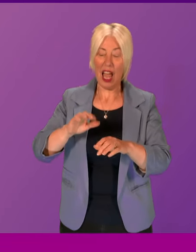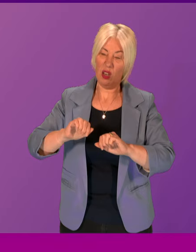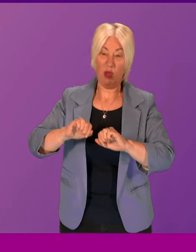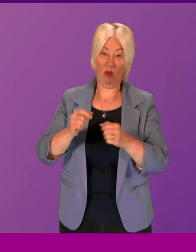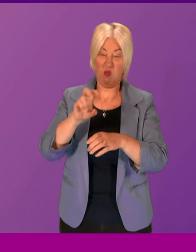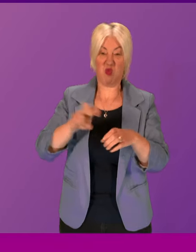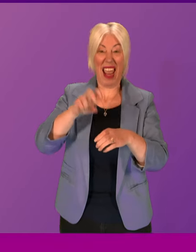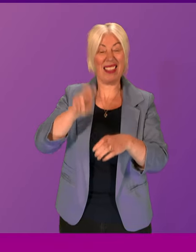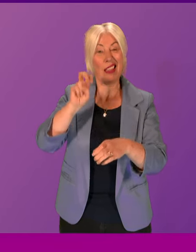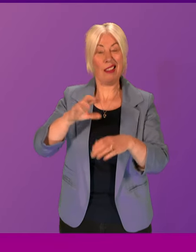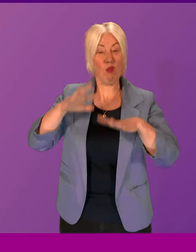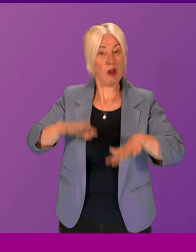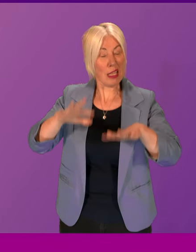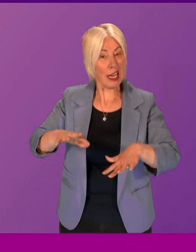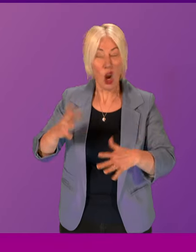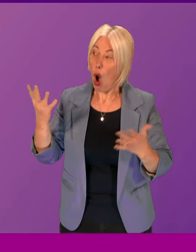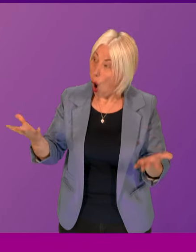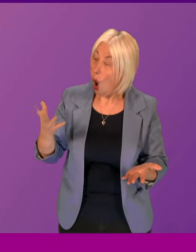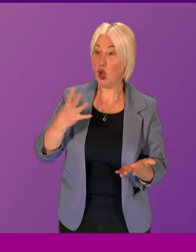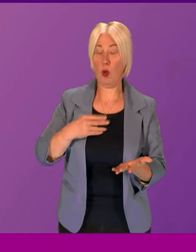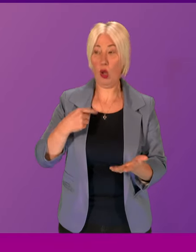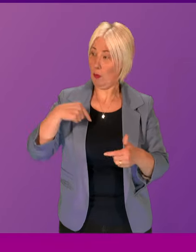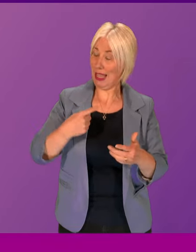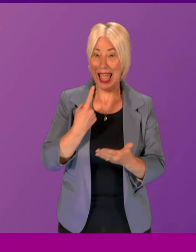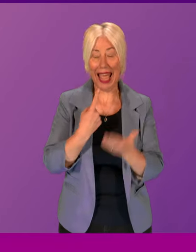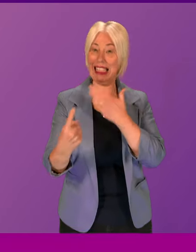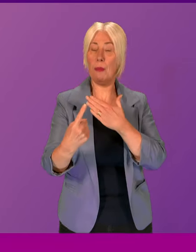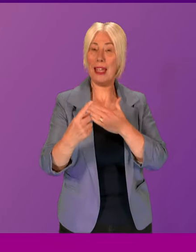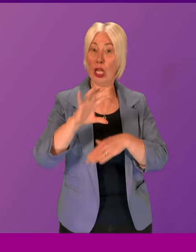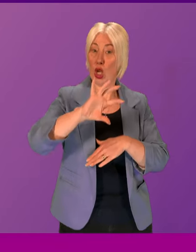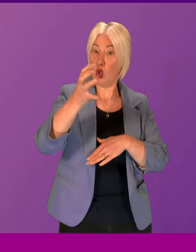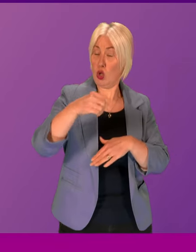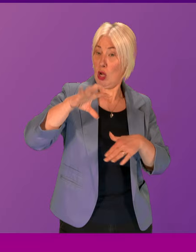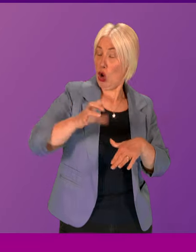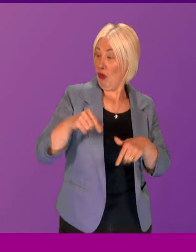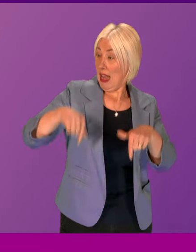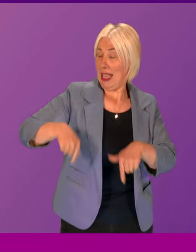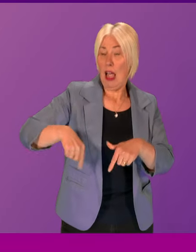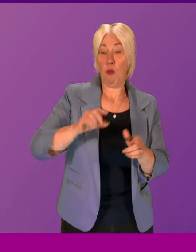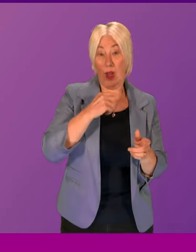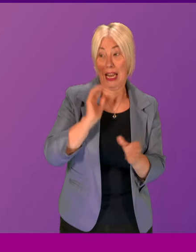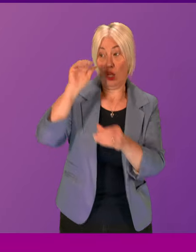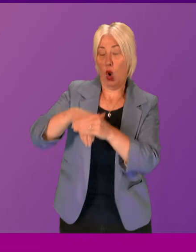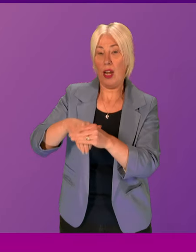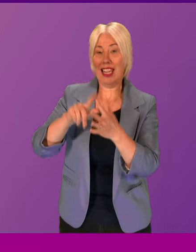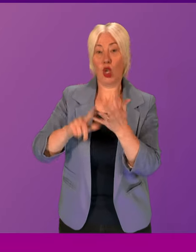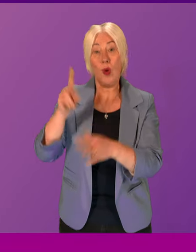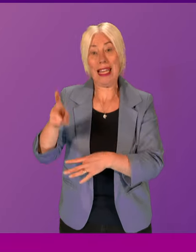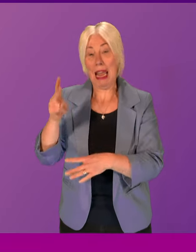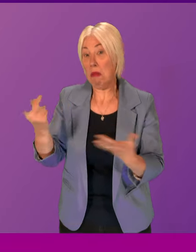or do they want to make decisions for ourselves as an independent nation in the European Union? Rachel Hamilton.